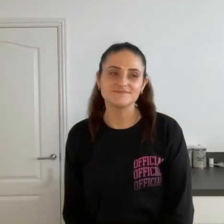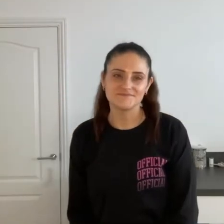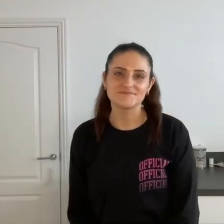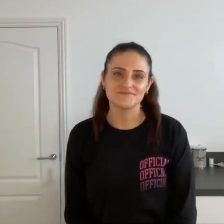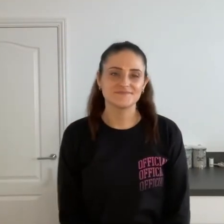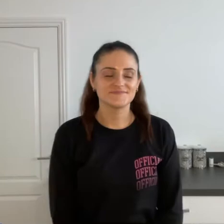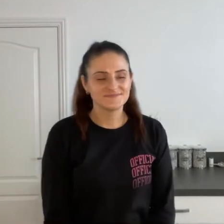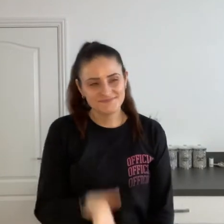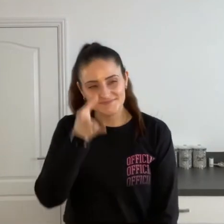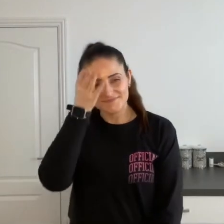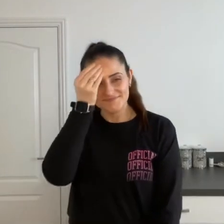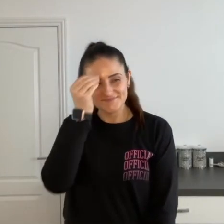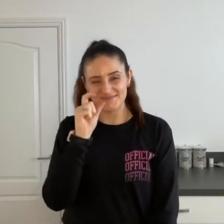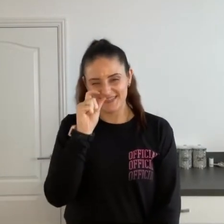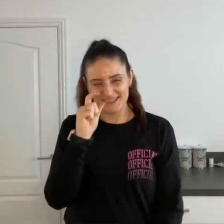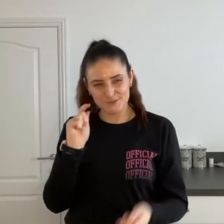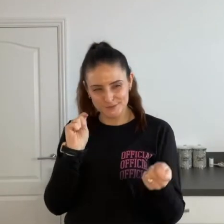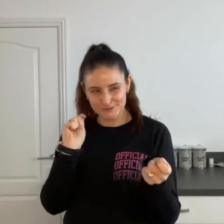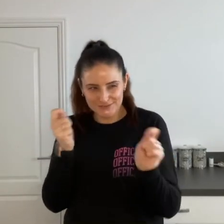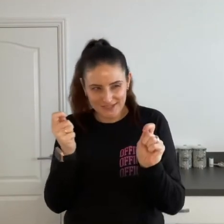Just a little change